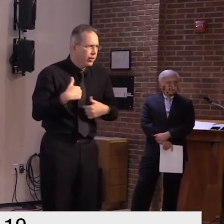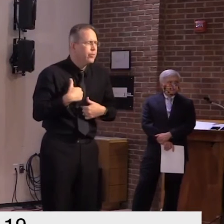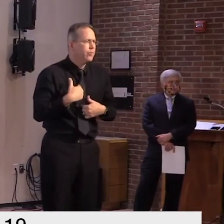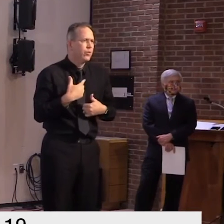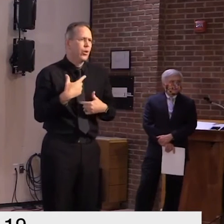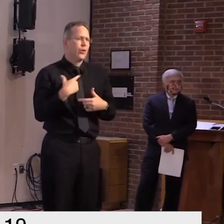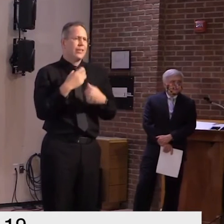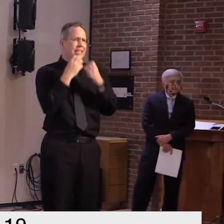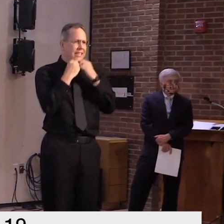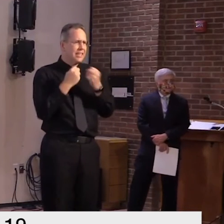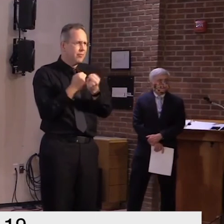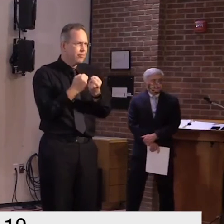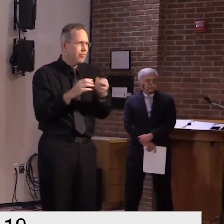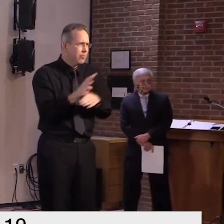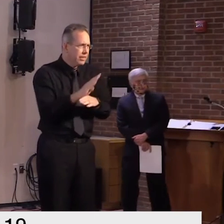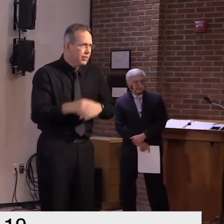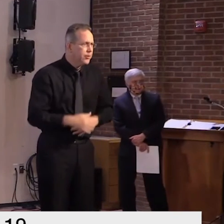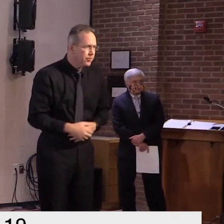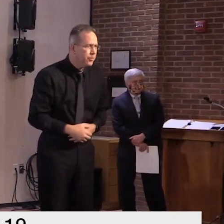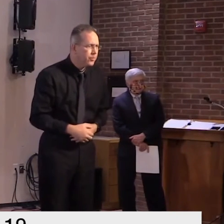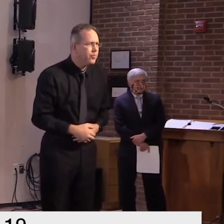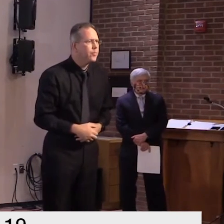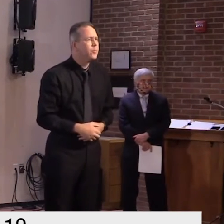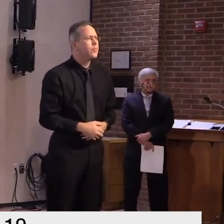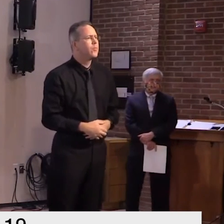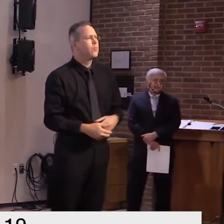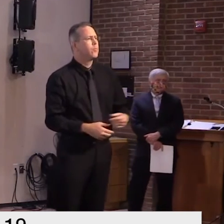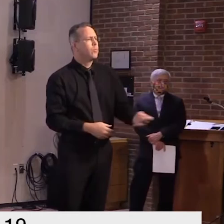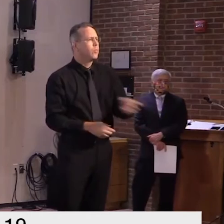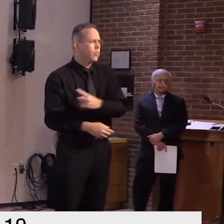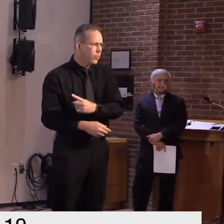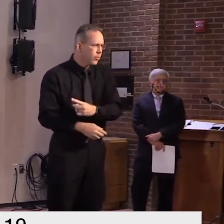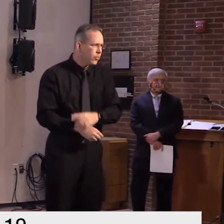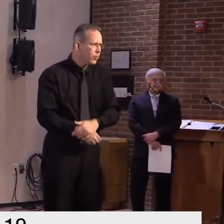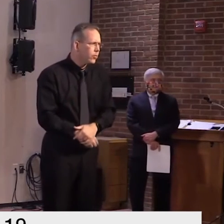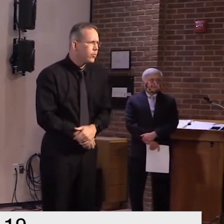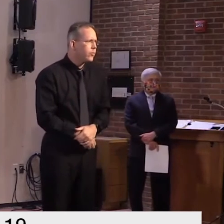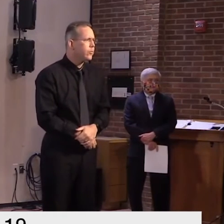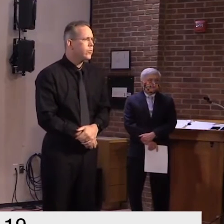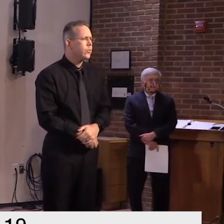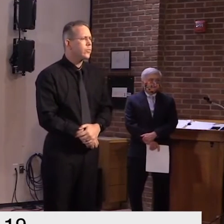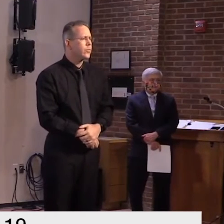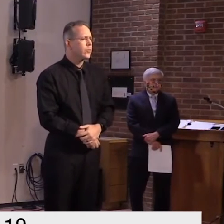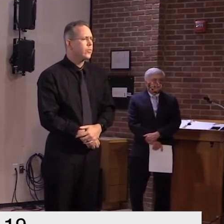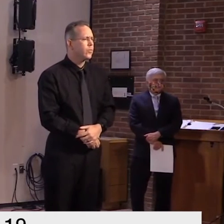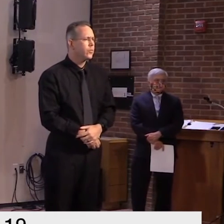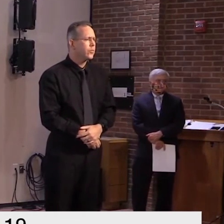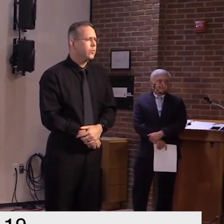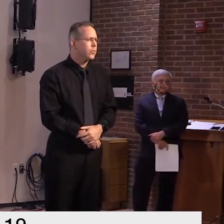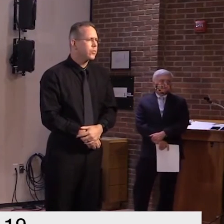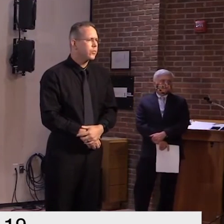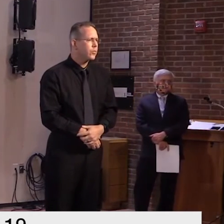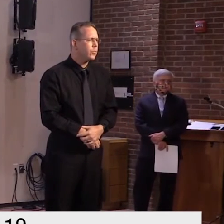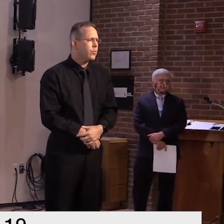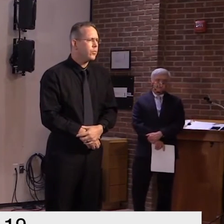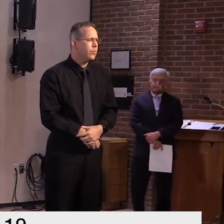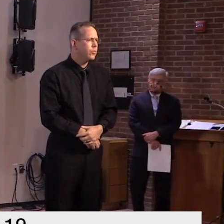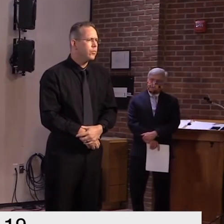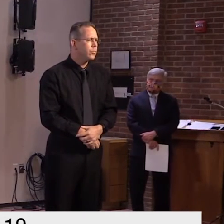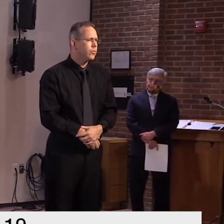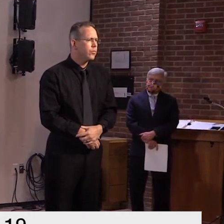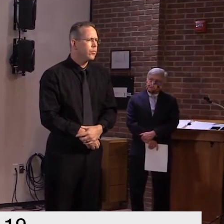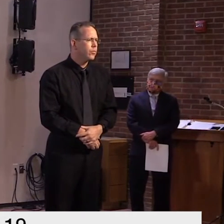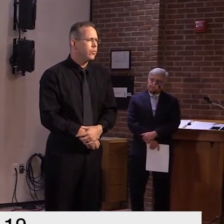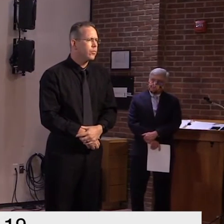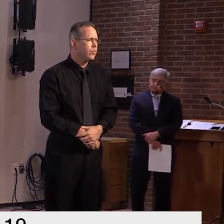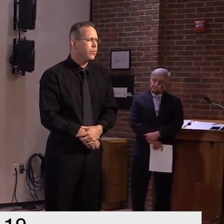the legislature's plan is working his way through appropriation this week uh we'll make it to your task um do you plan to sign it